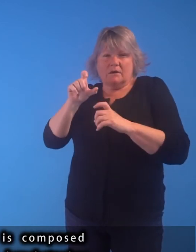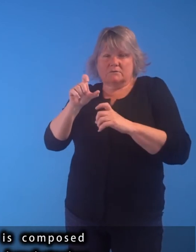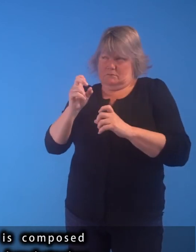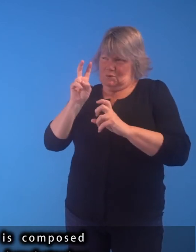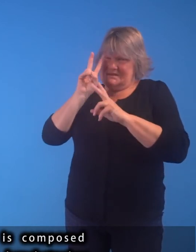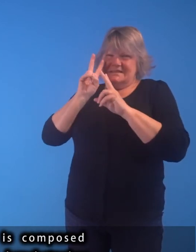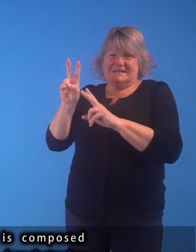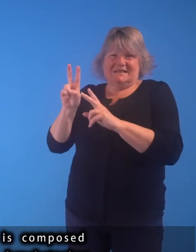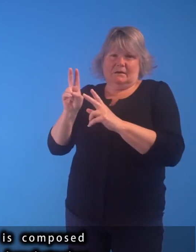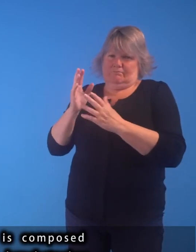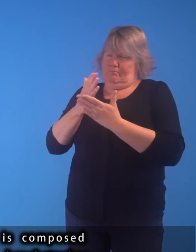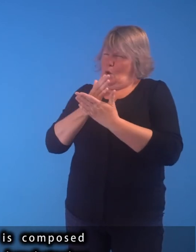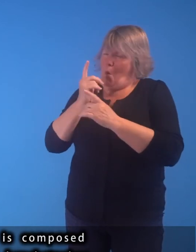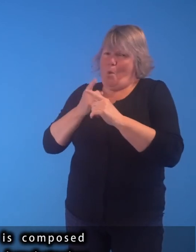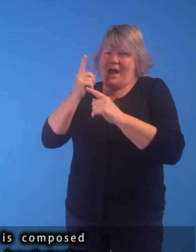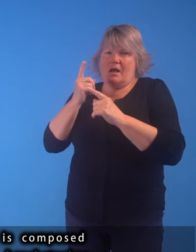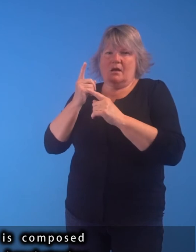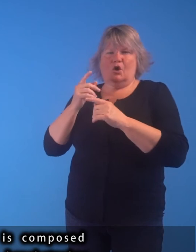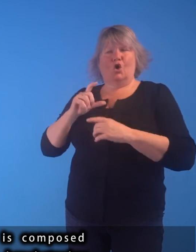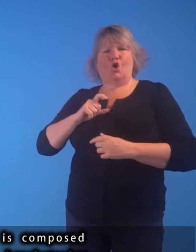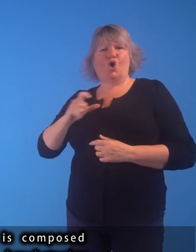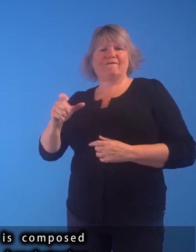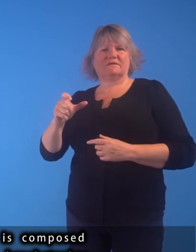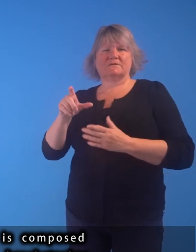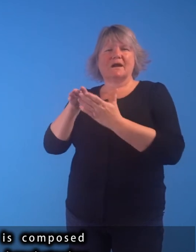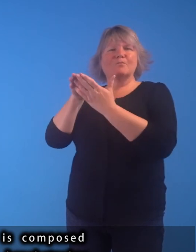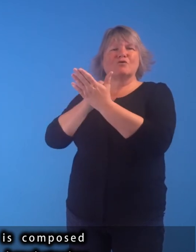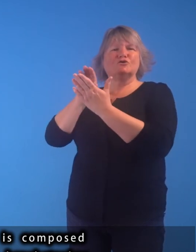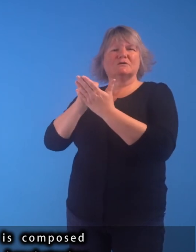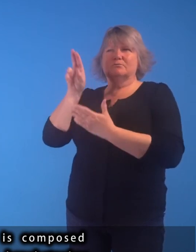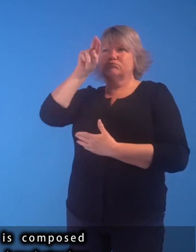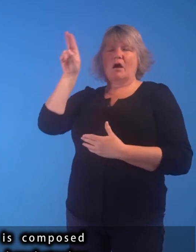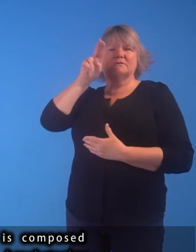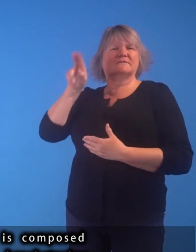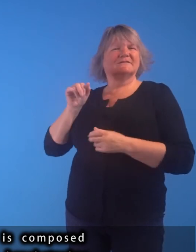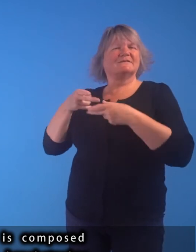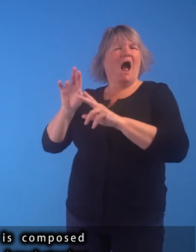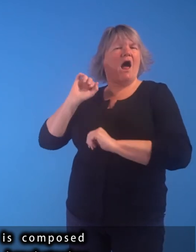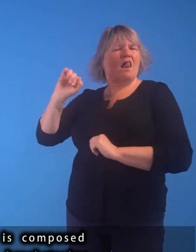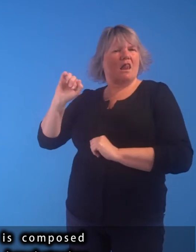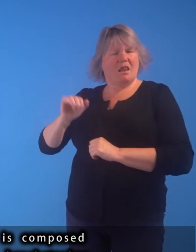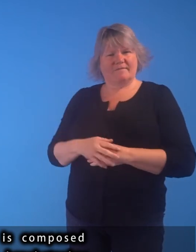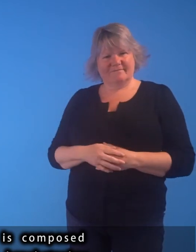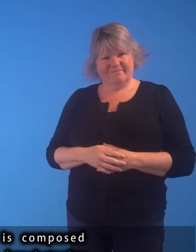colours, the scene is composed with quick, confident, impressionistic brushstrokes.